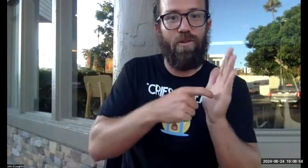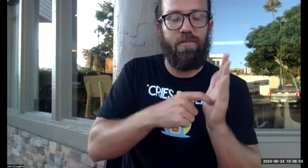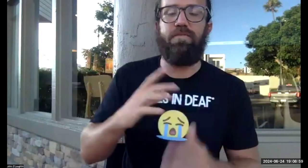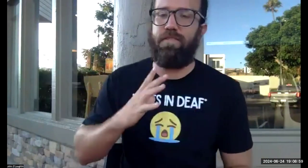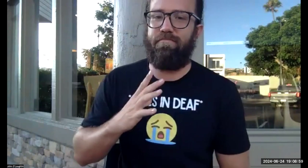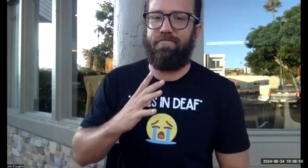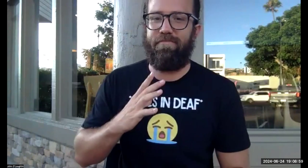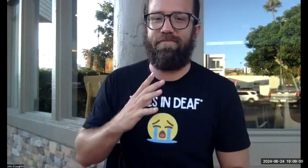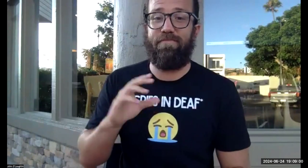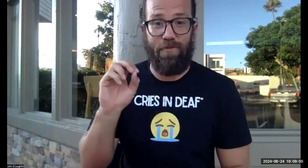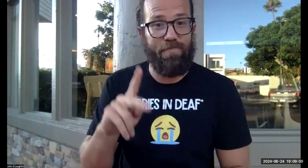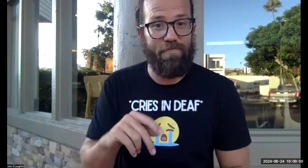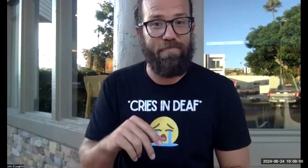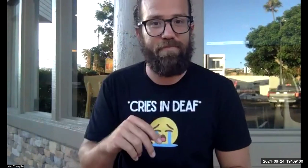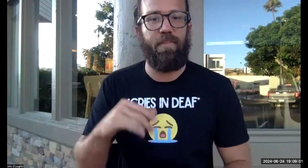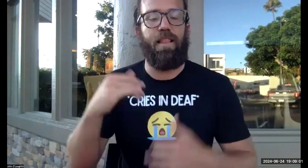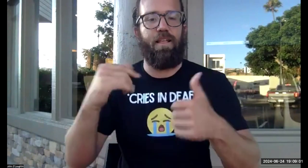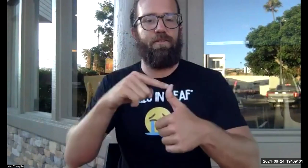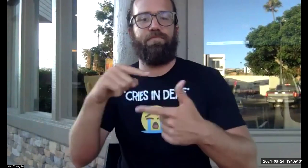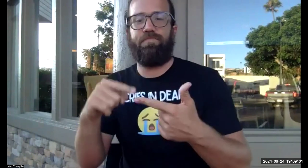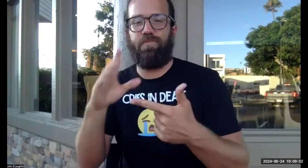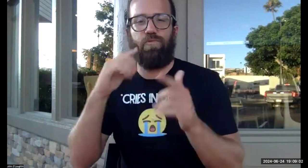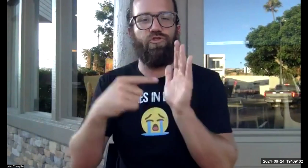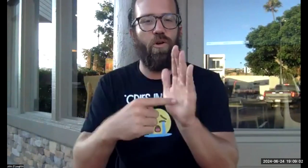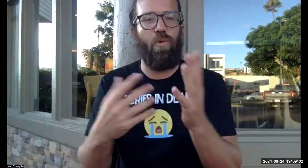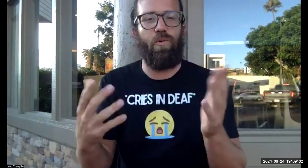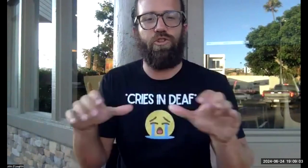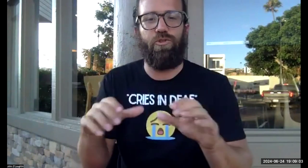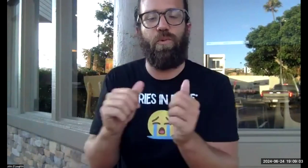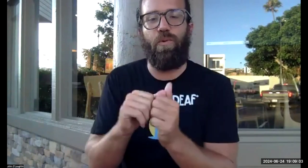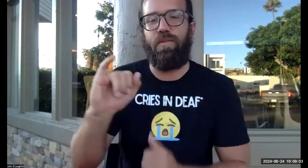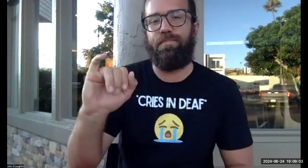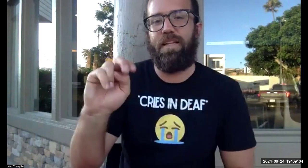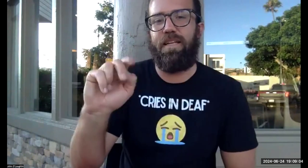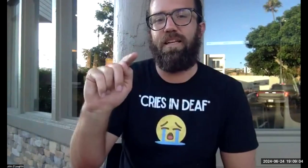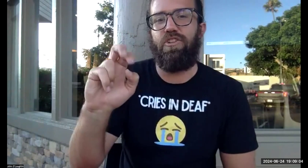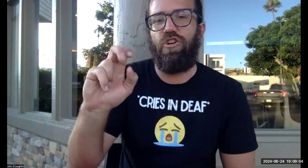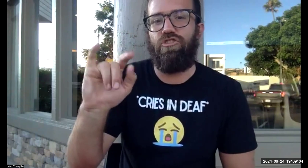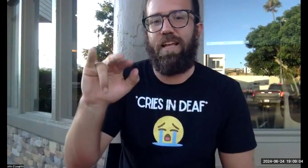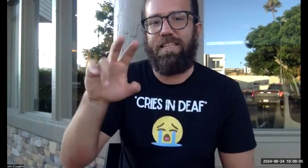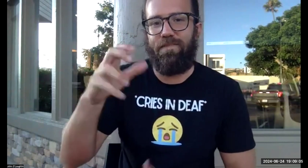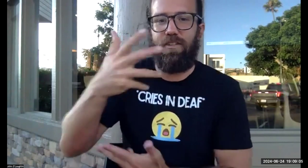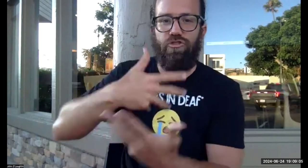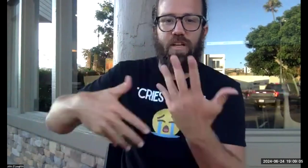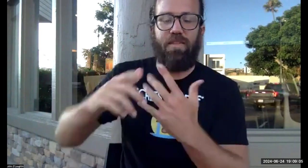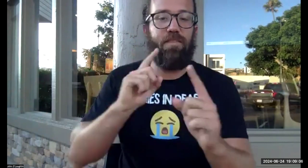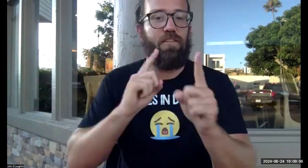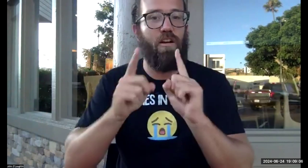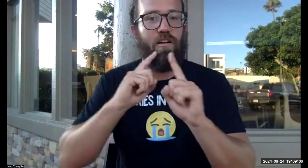minute, if your video is five minutes and you meet all the requirements, you'll also do just fine. I want to show what you're going to do with, uh, the